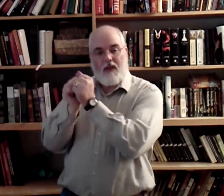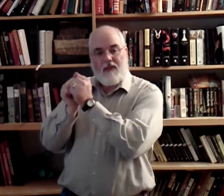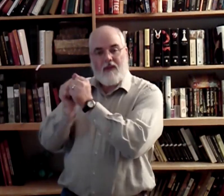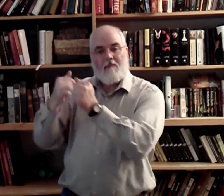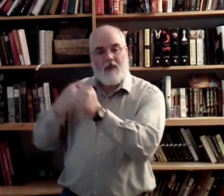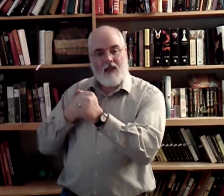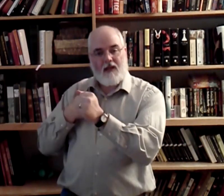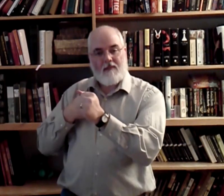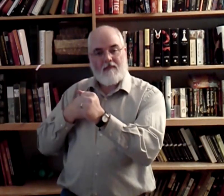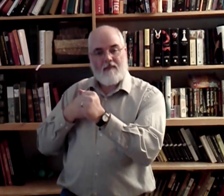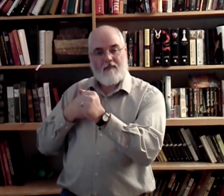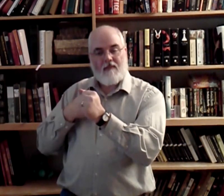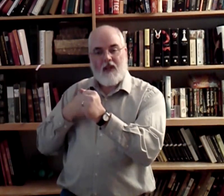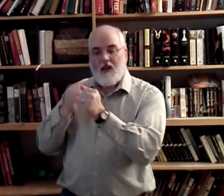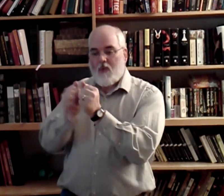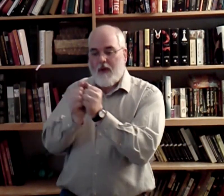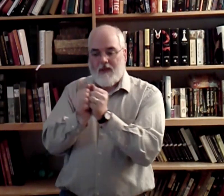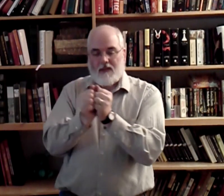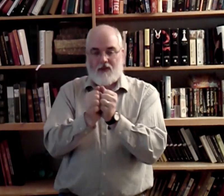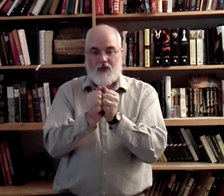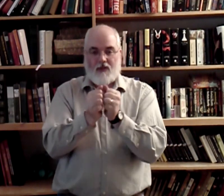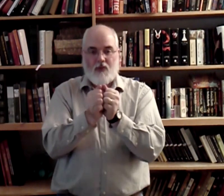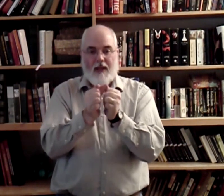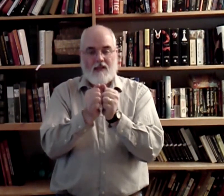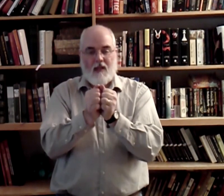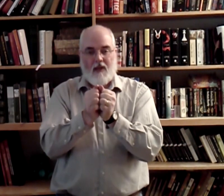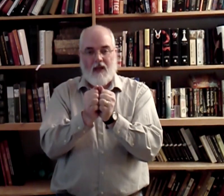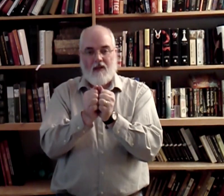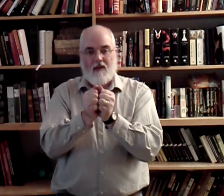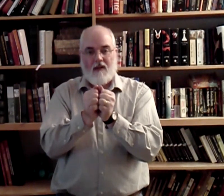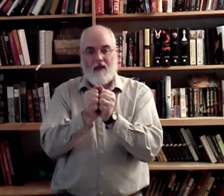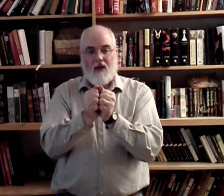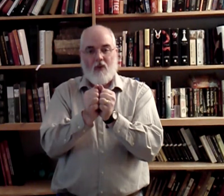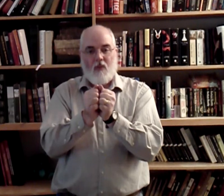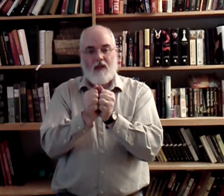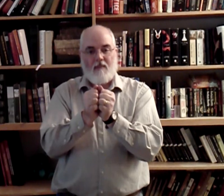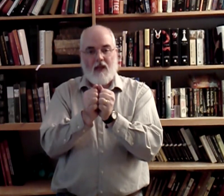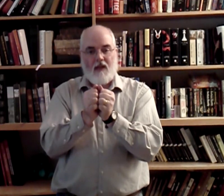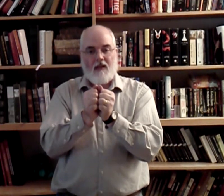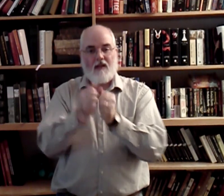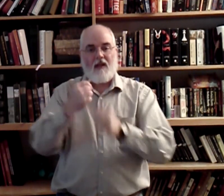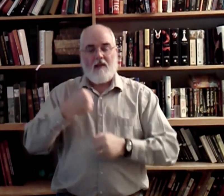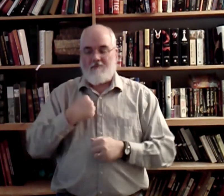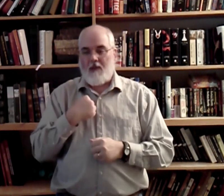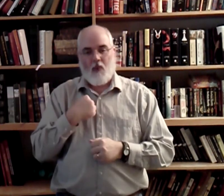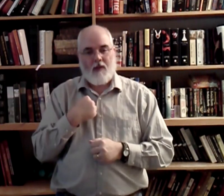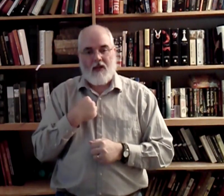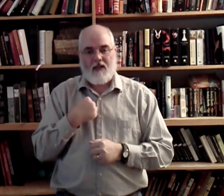me. With is just two hands coming together. With me. With pointing to myself.